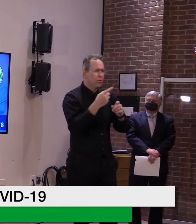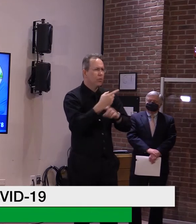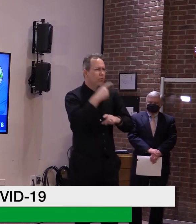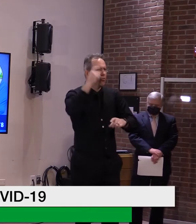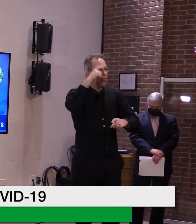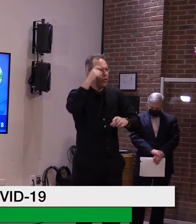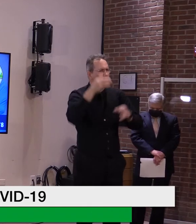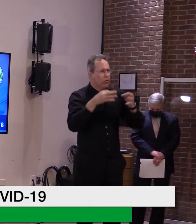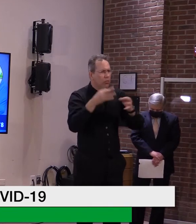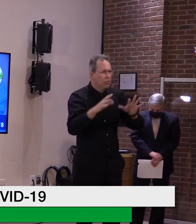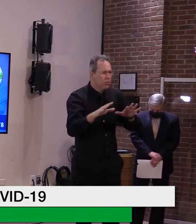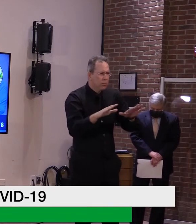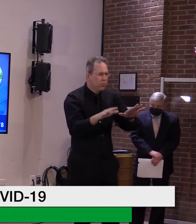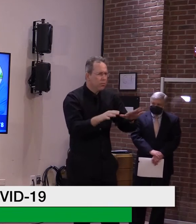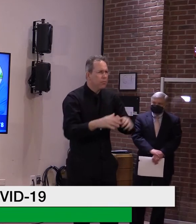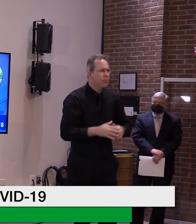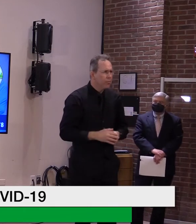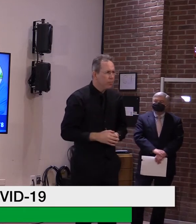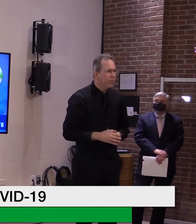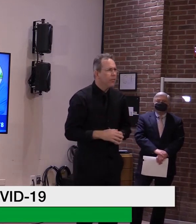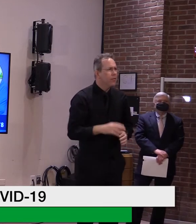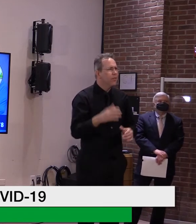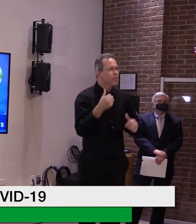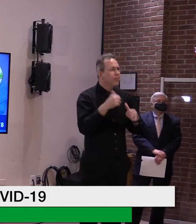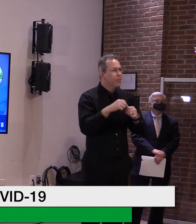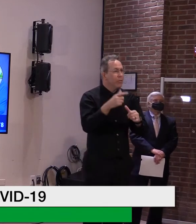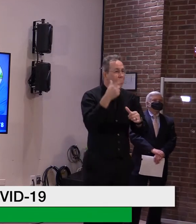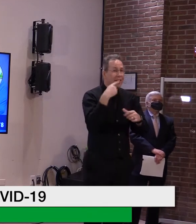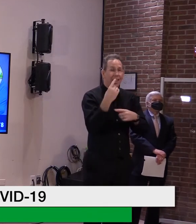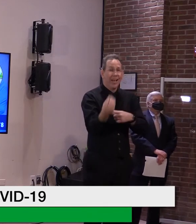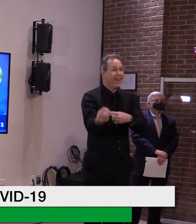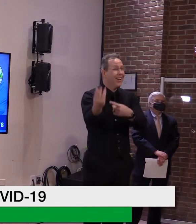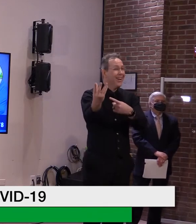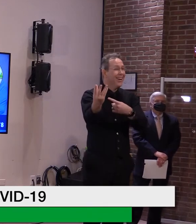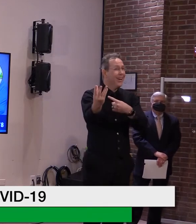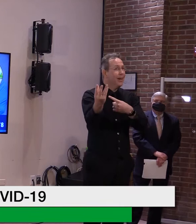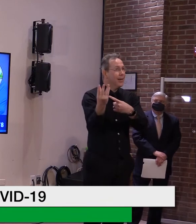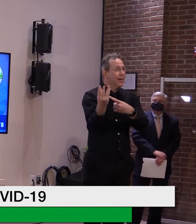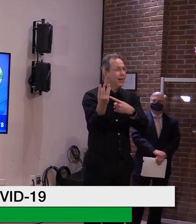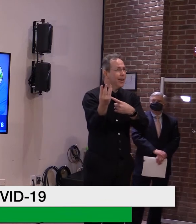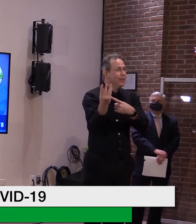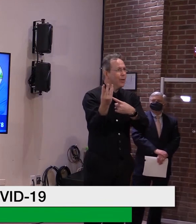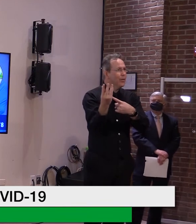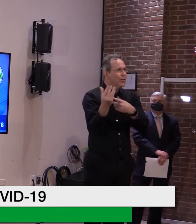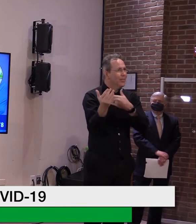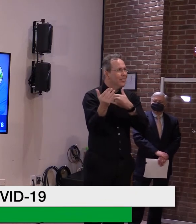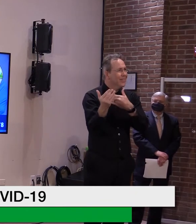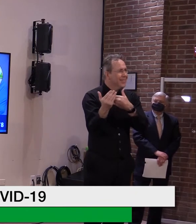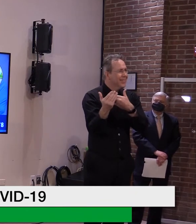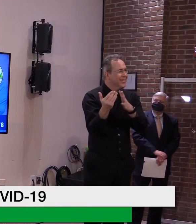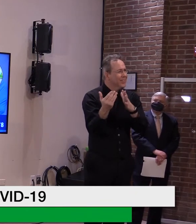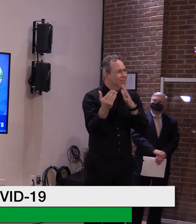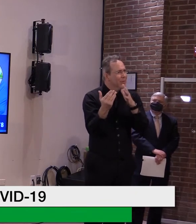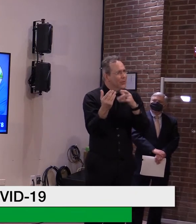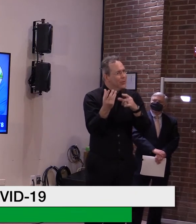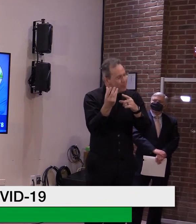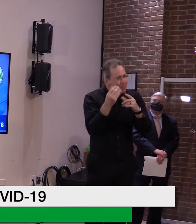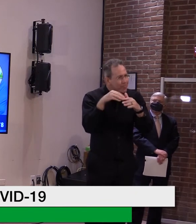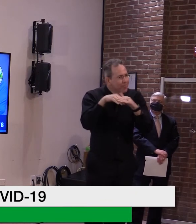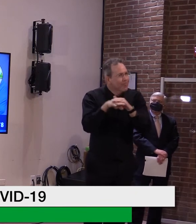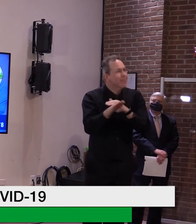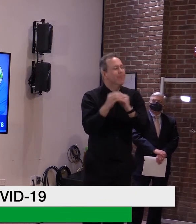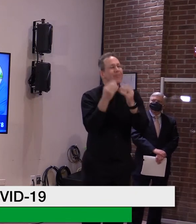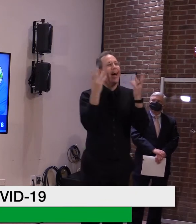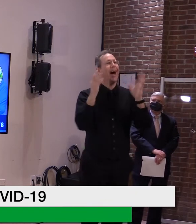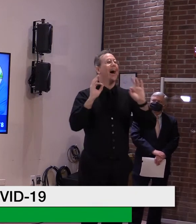know, we do see light at the end of the tunnel. And I believe that this is the right step forward. So we'll do it in a methodical and very disciplined